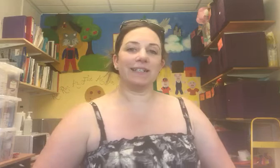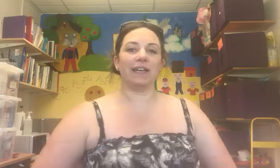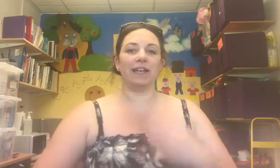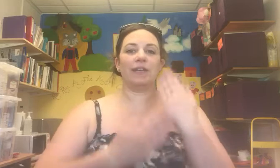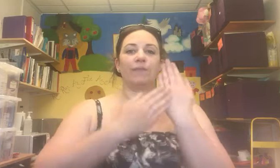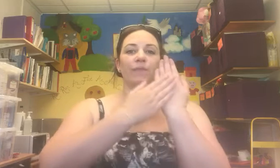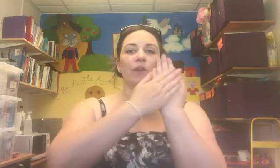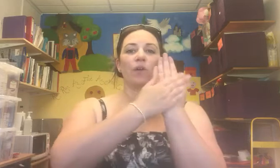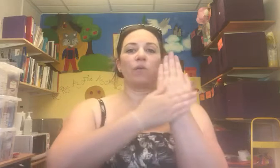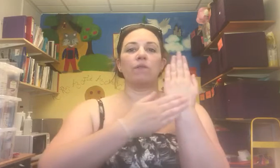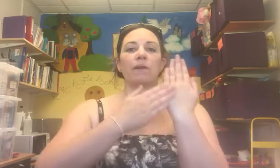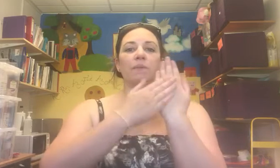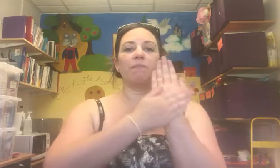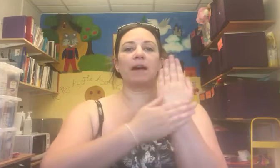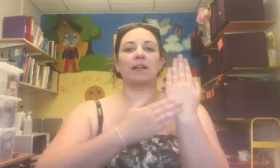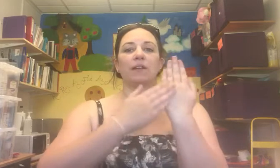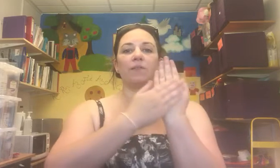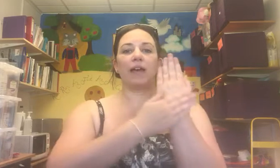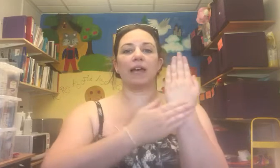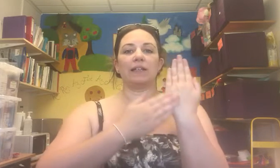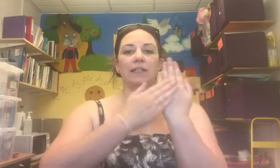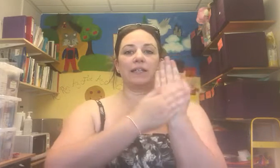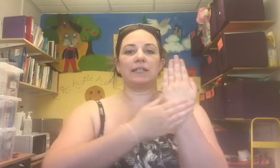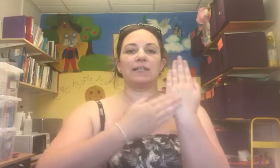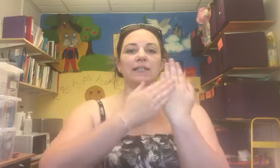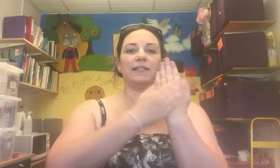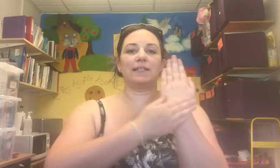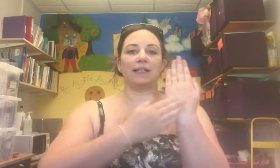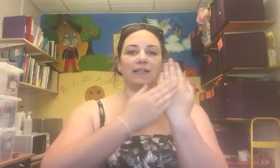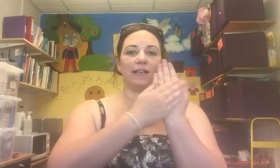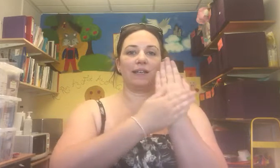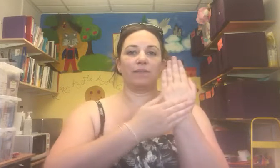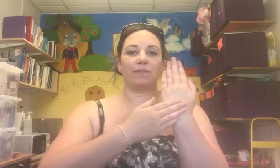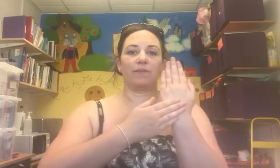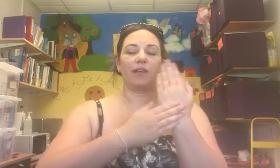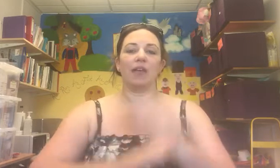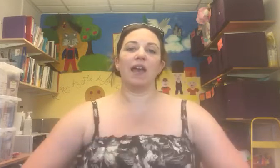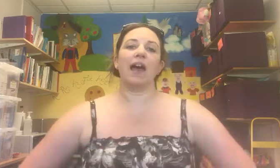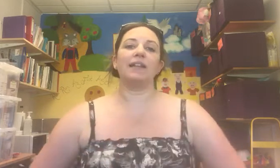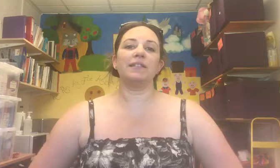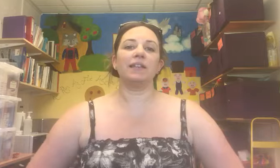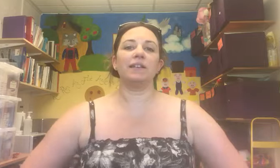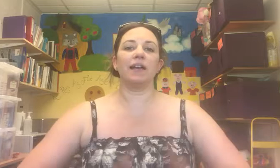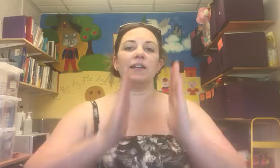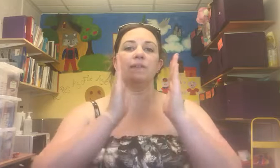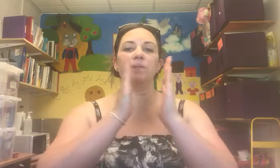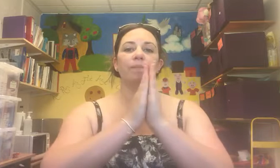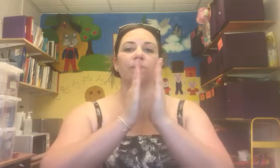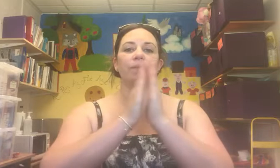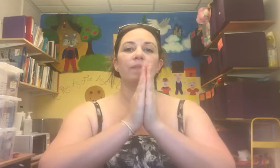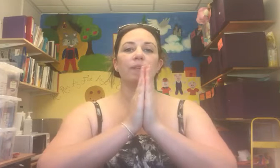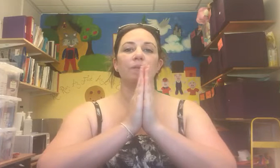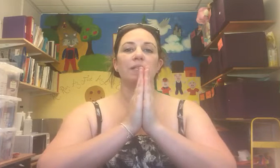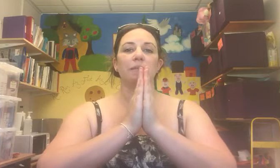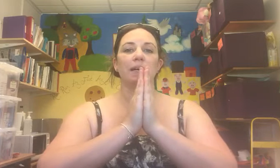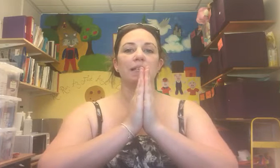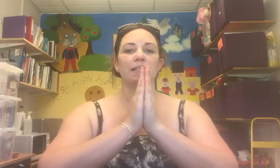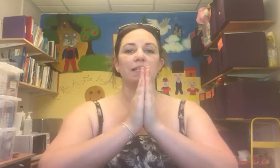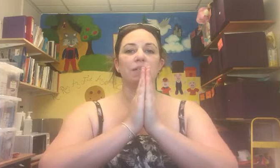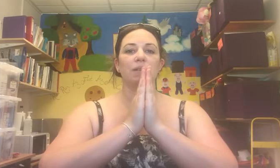Saturday, we rub the back of our hands like this, Saturday. And Sunday, we tap our hands together to